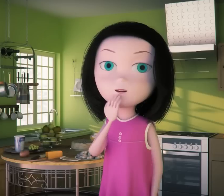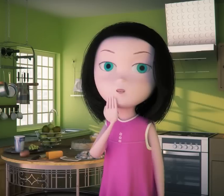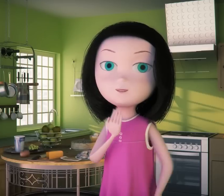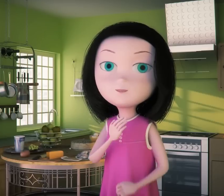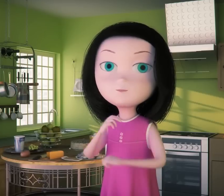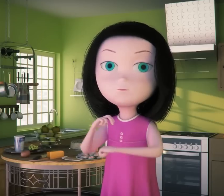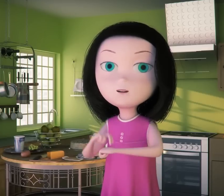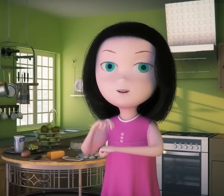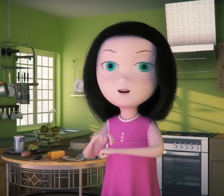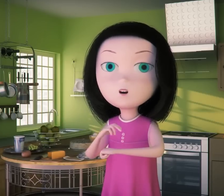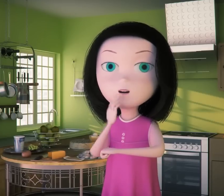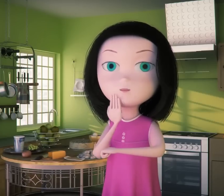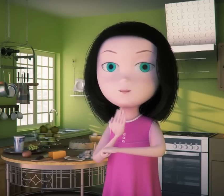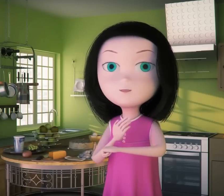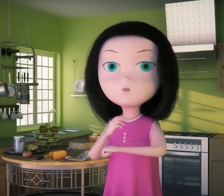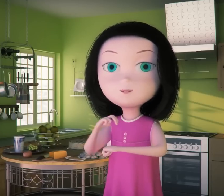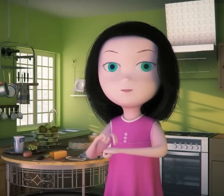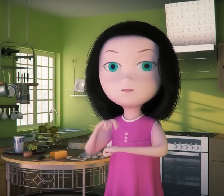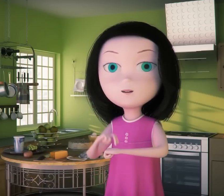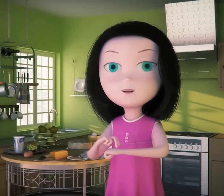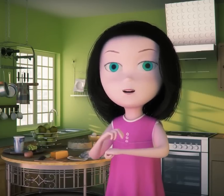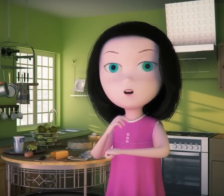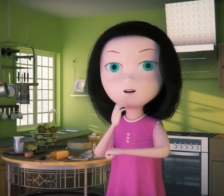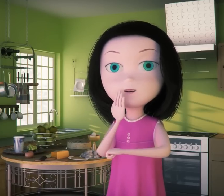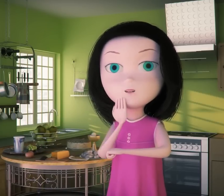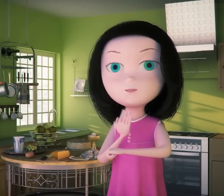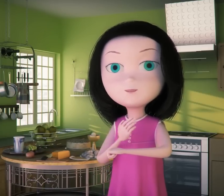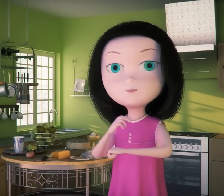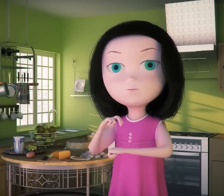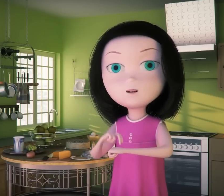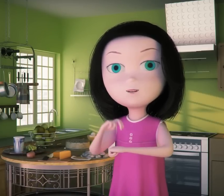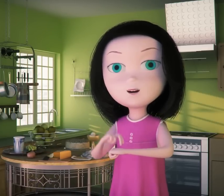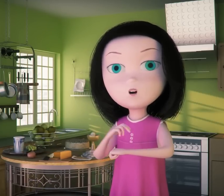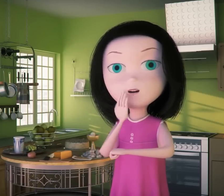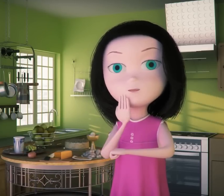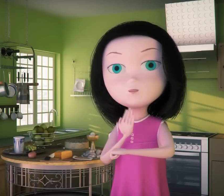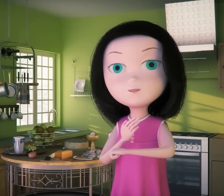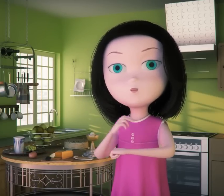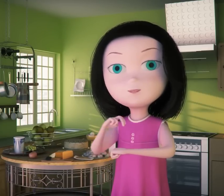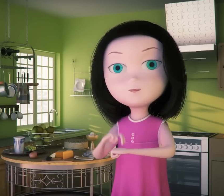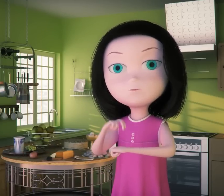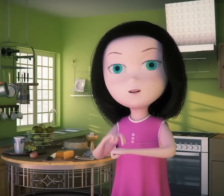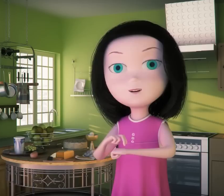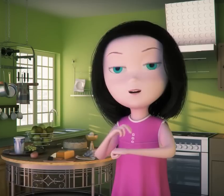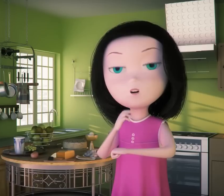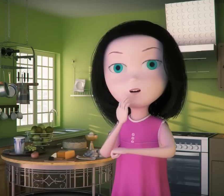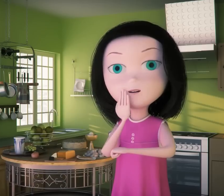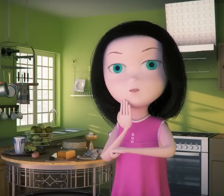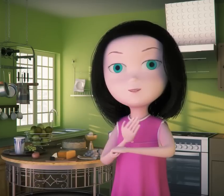Sweet potato, sweet, sweet potato I said, sweet potato, sweet, sweet potato I